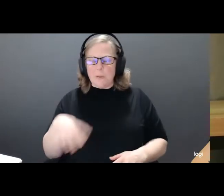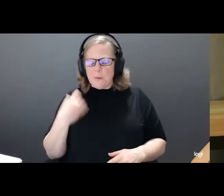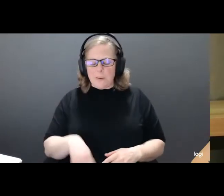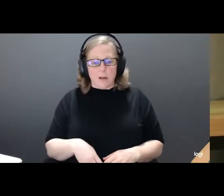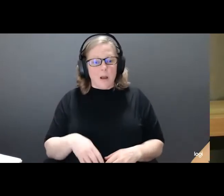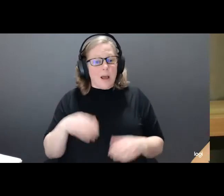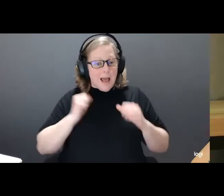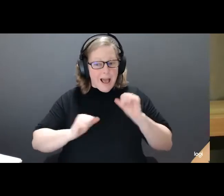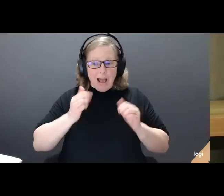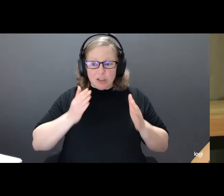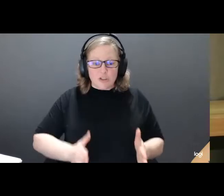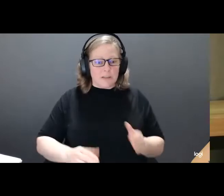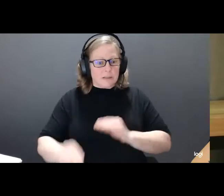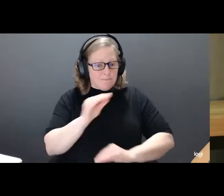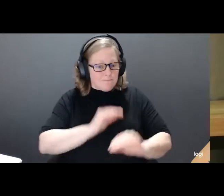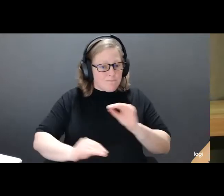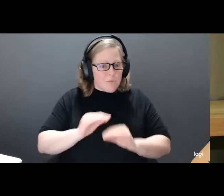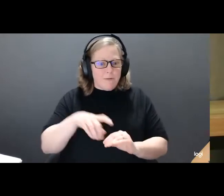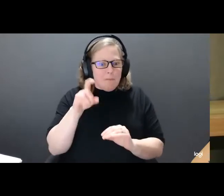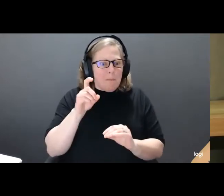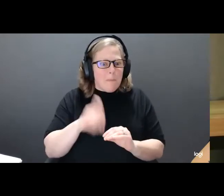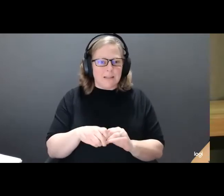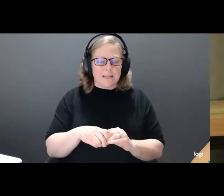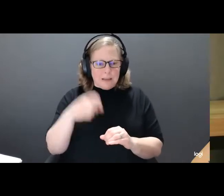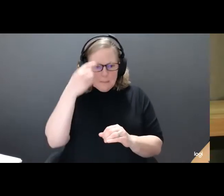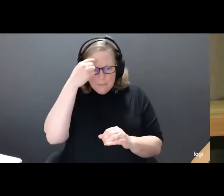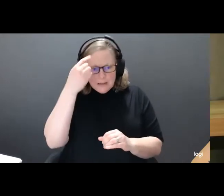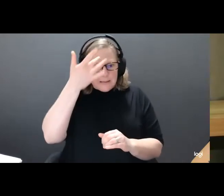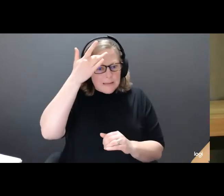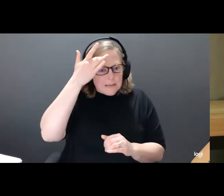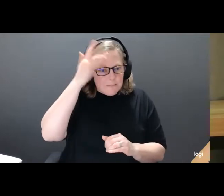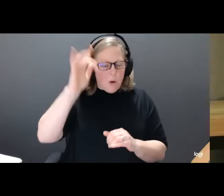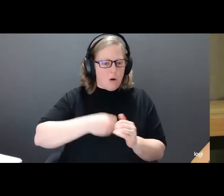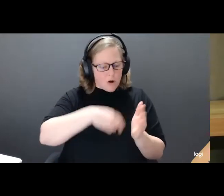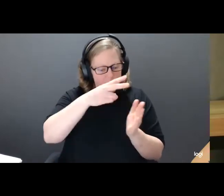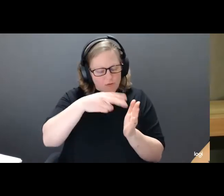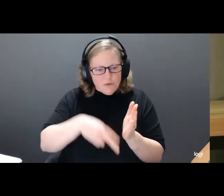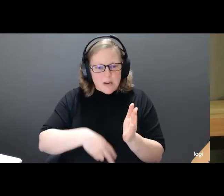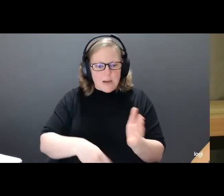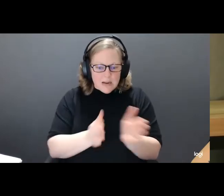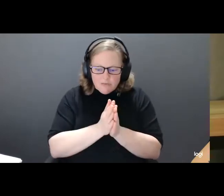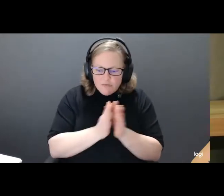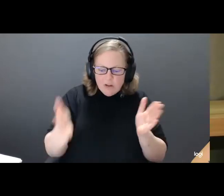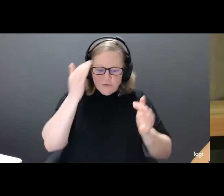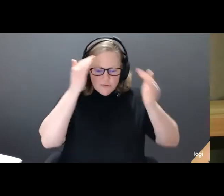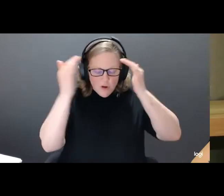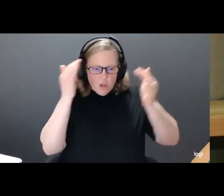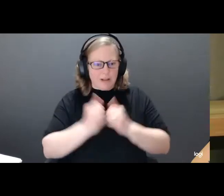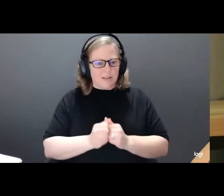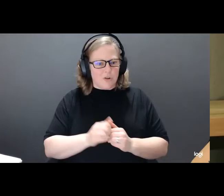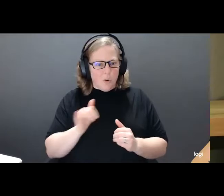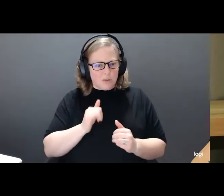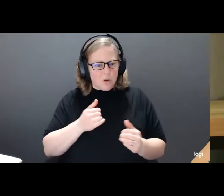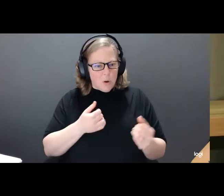form, they have to remain mentally agile, be well read, have a broad frame of reference, cultivate empathy even